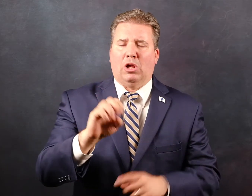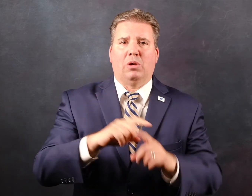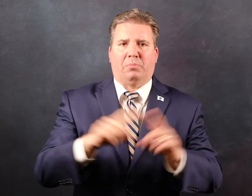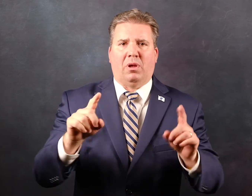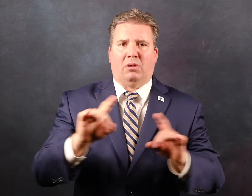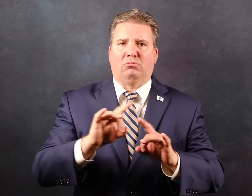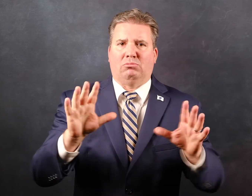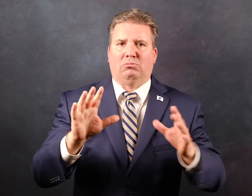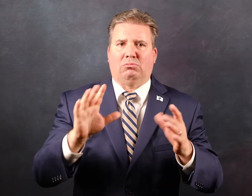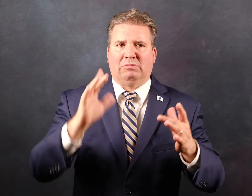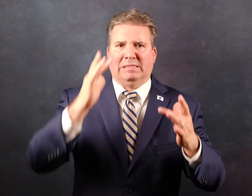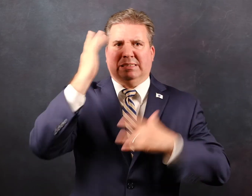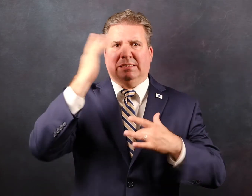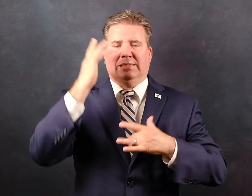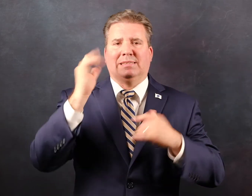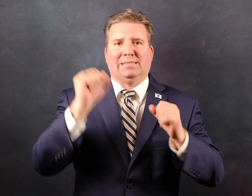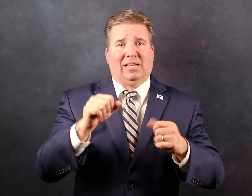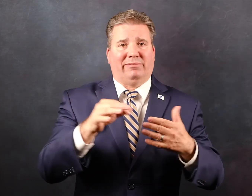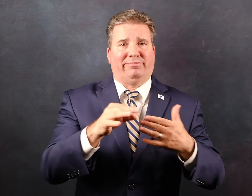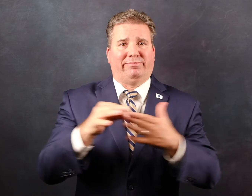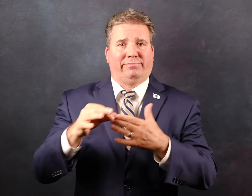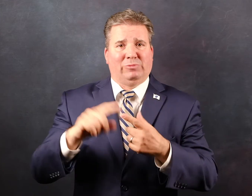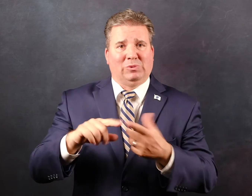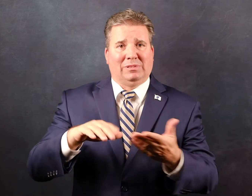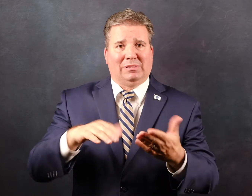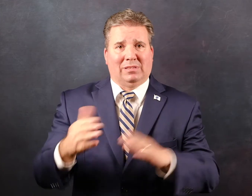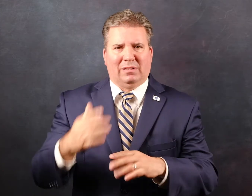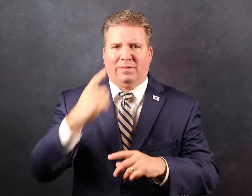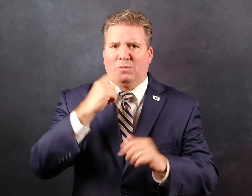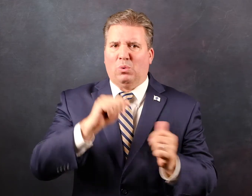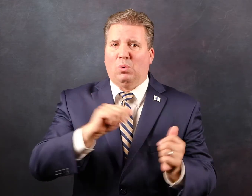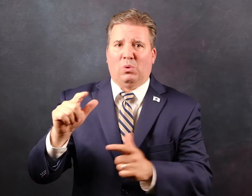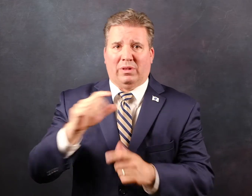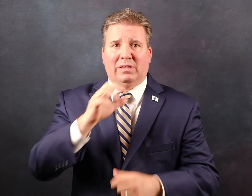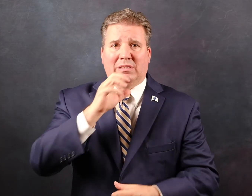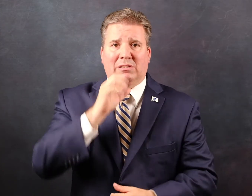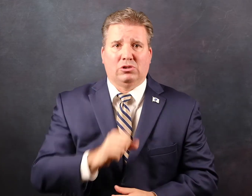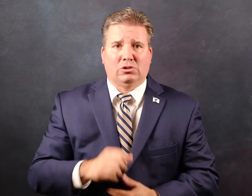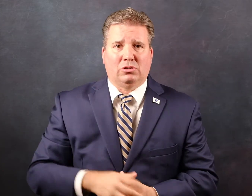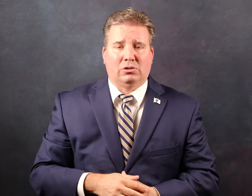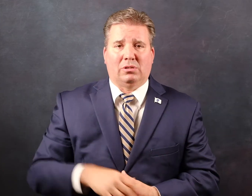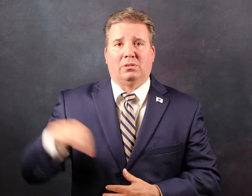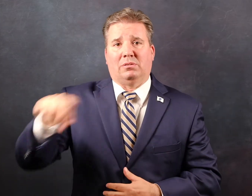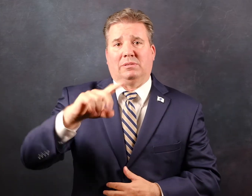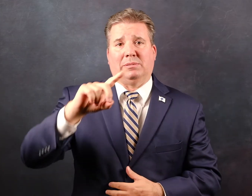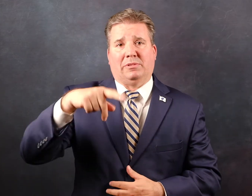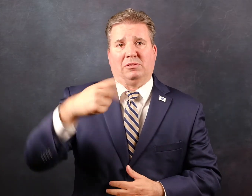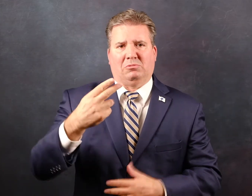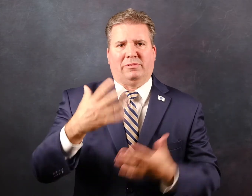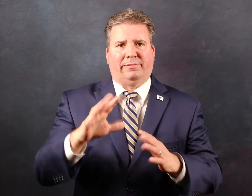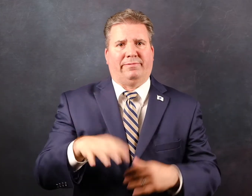of low risk to humans, but if it contacted, it could lead to death, for those of all ages.